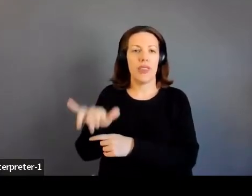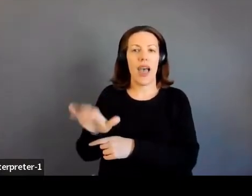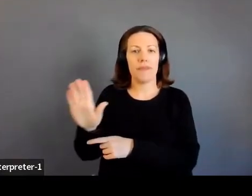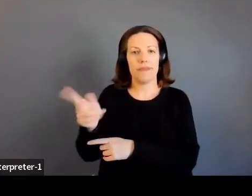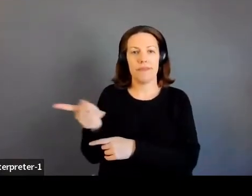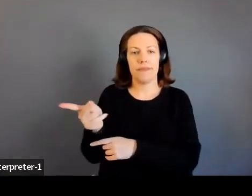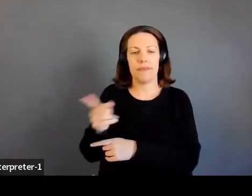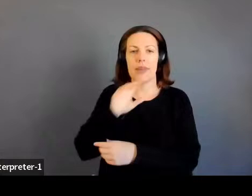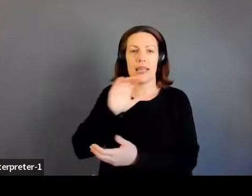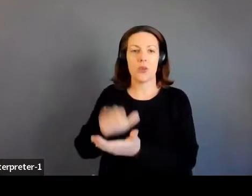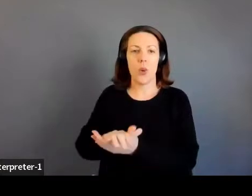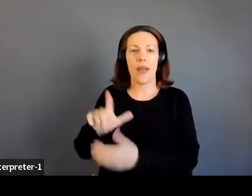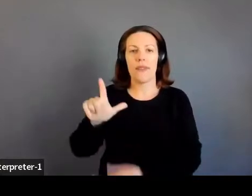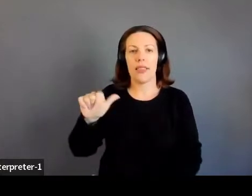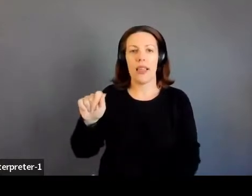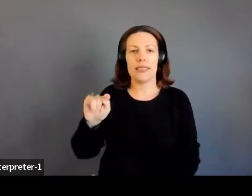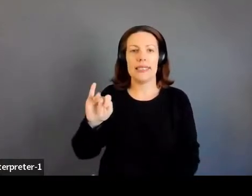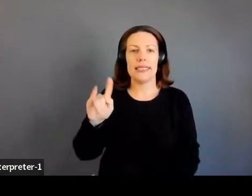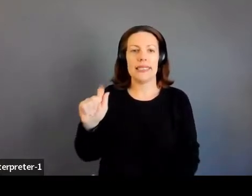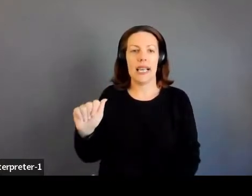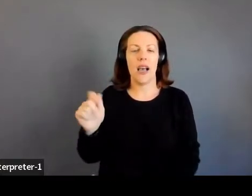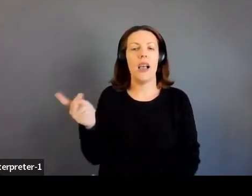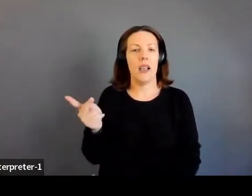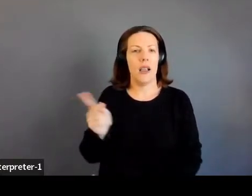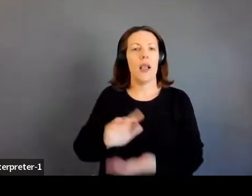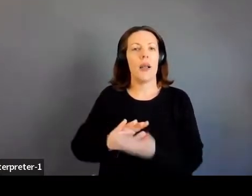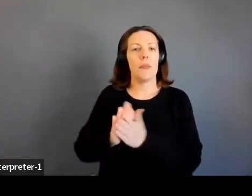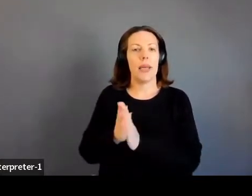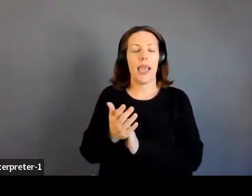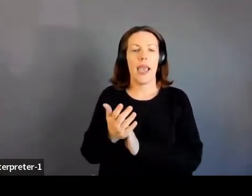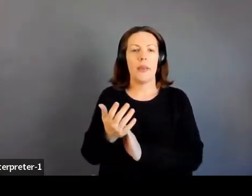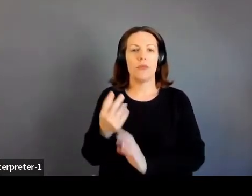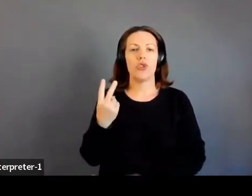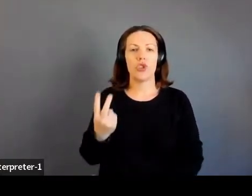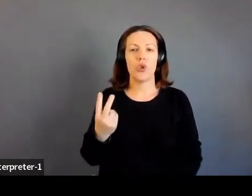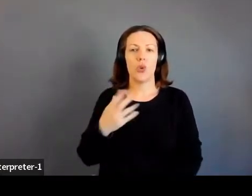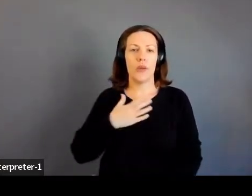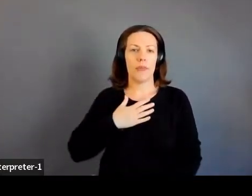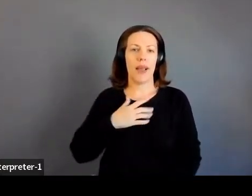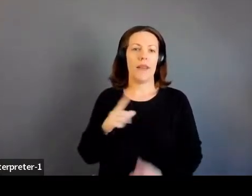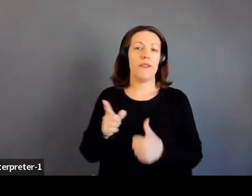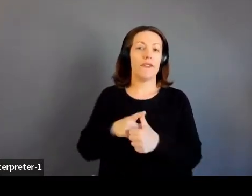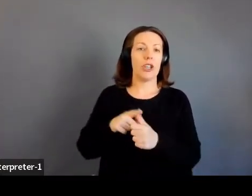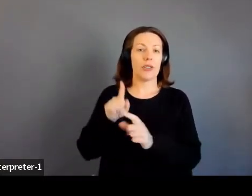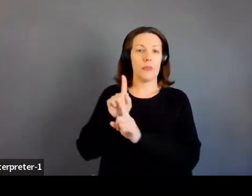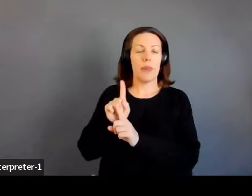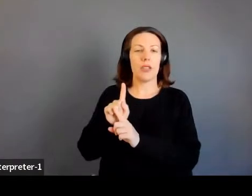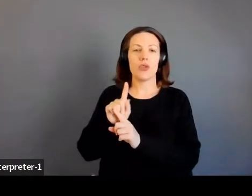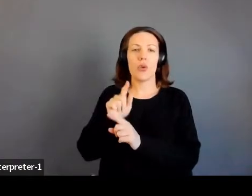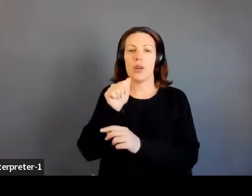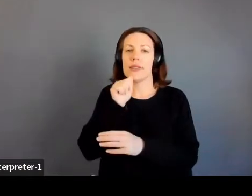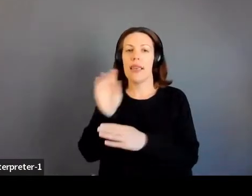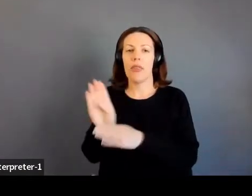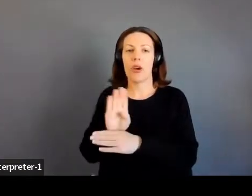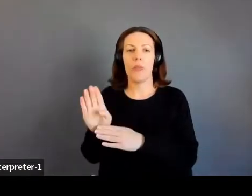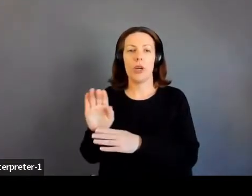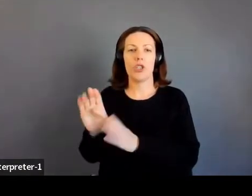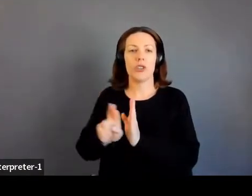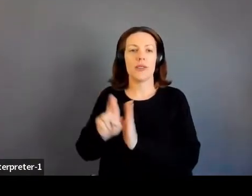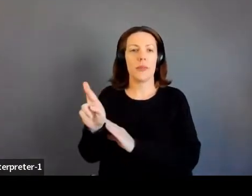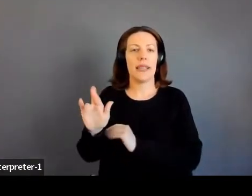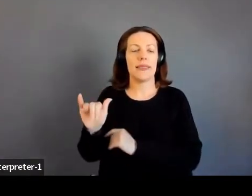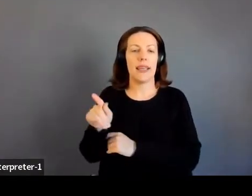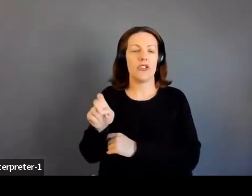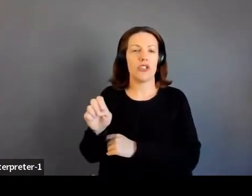wife, Leticia, became two of my very first mentors in the commercial space industry. Richard